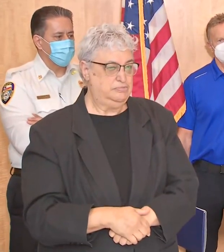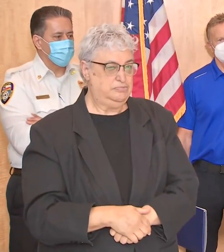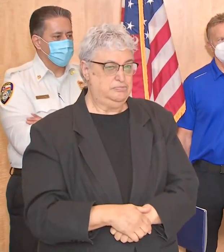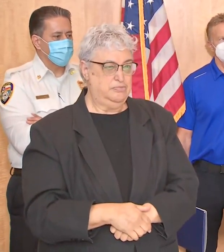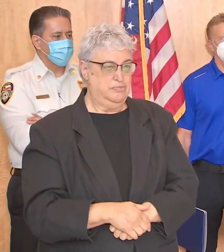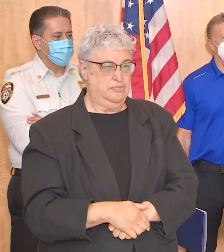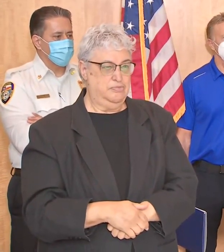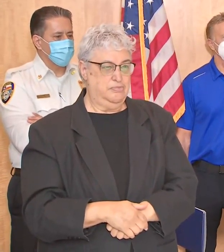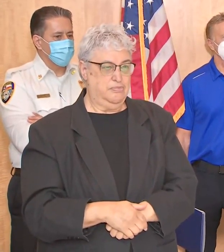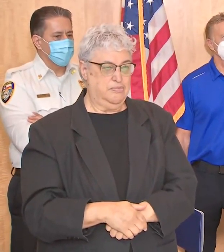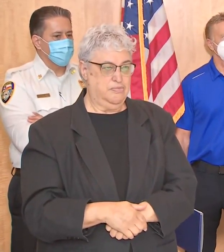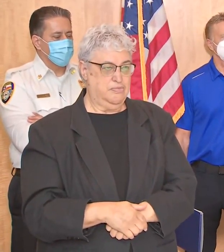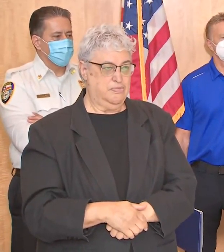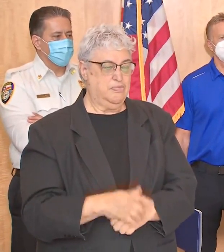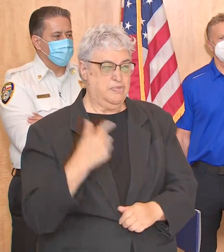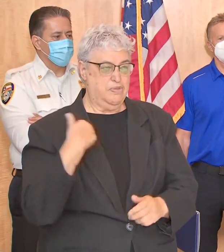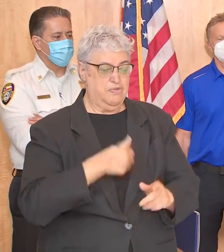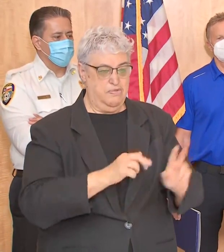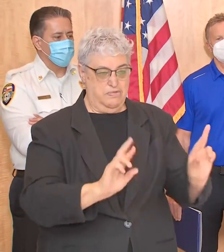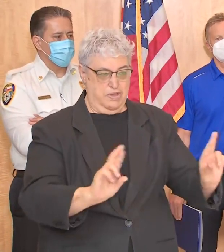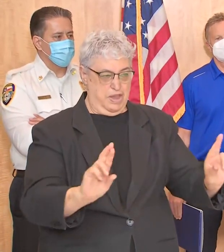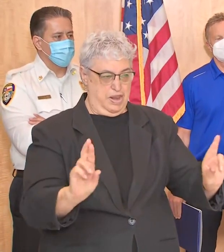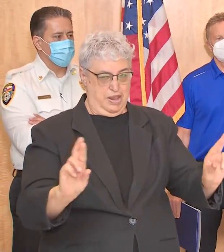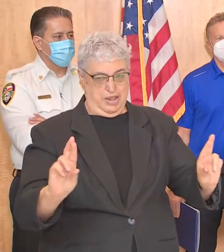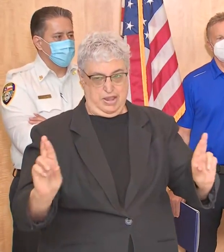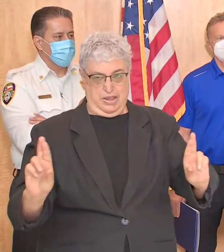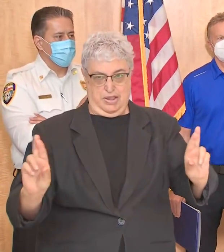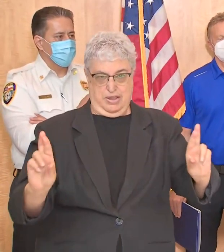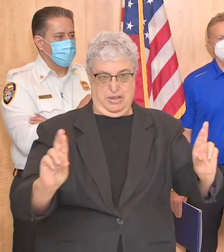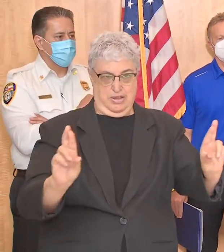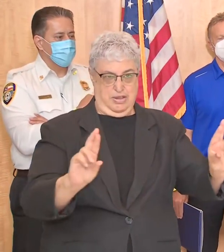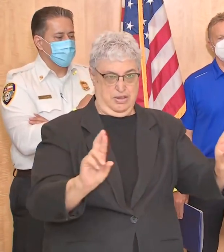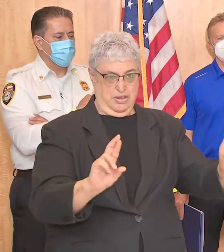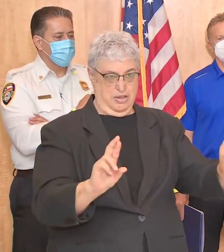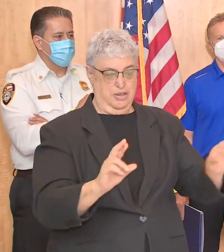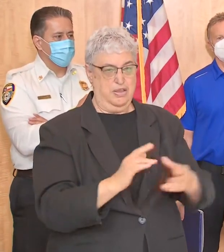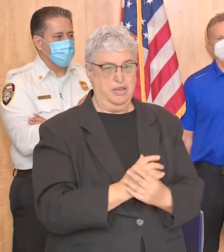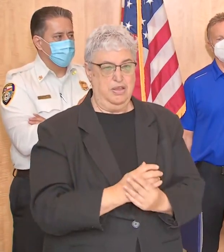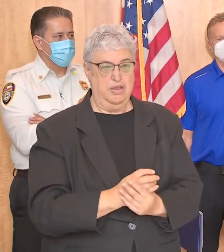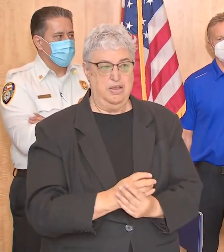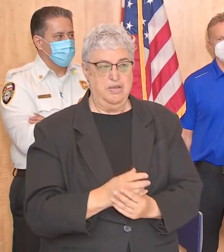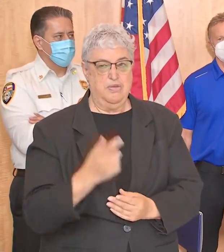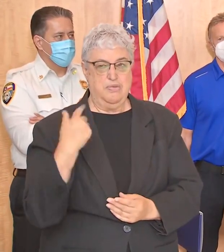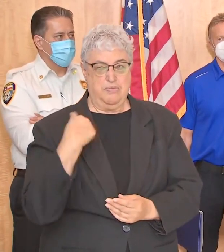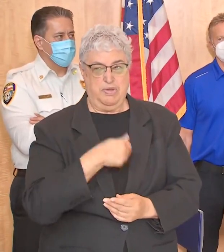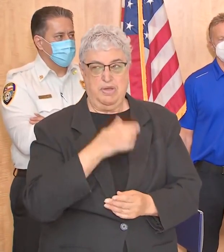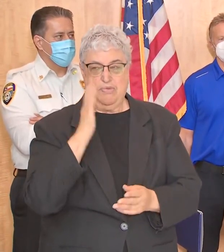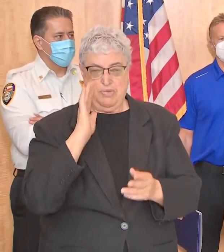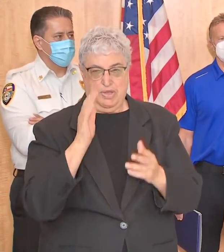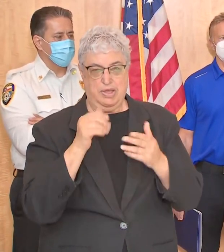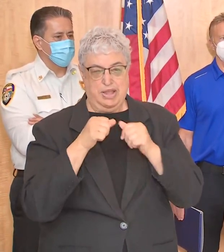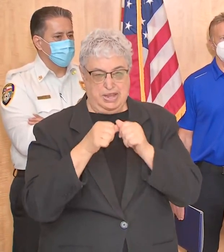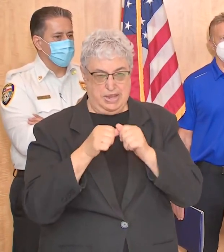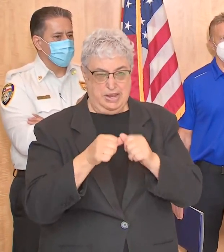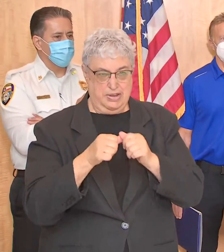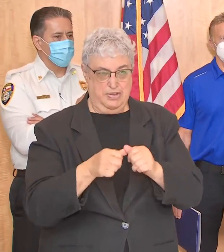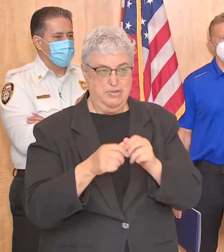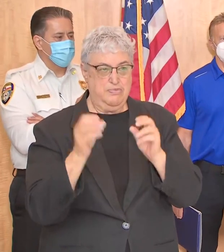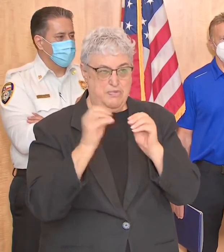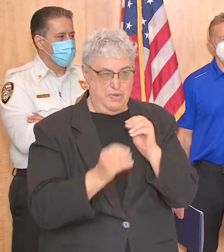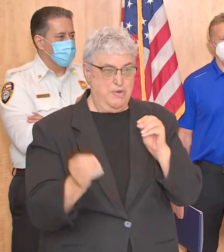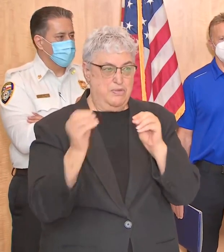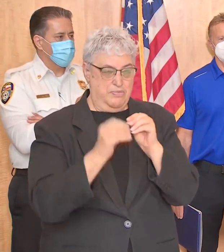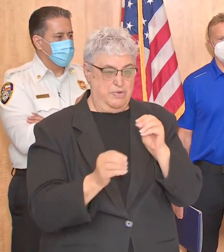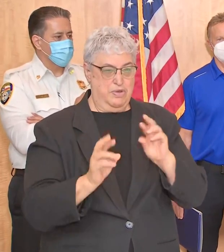get to in getting prepared for this storm and even then we'll continue to be paid prepared and